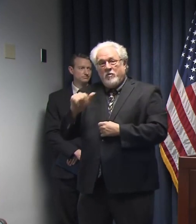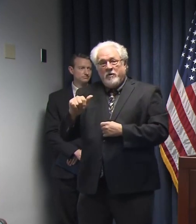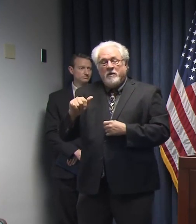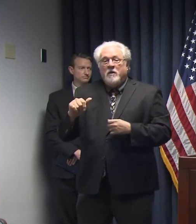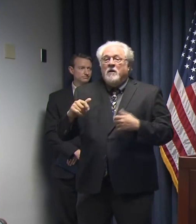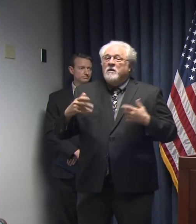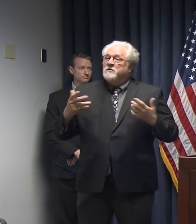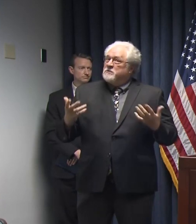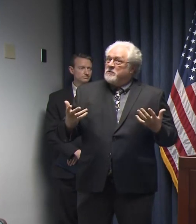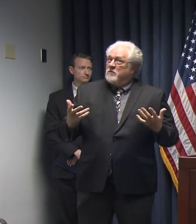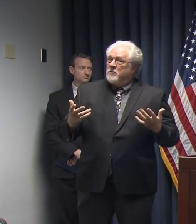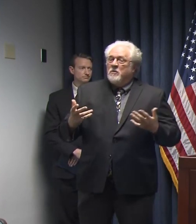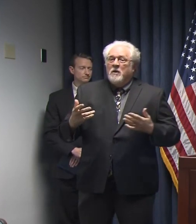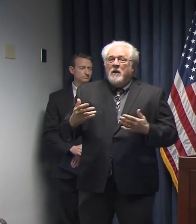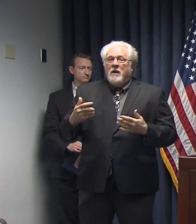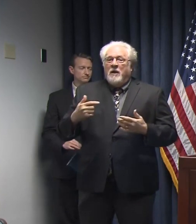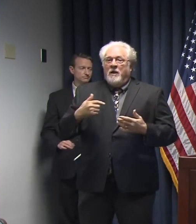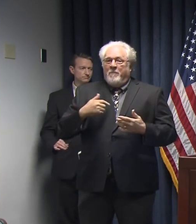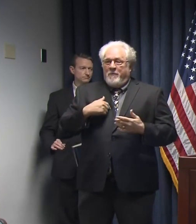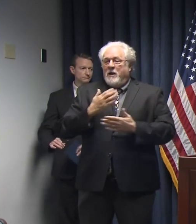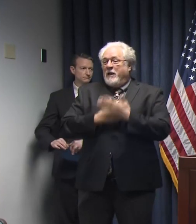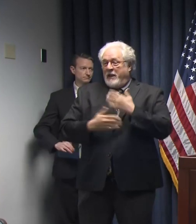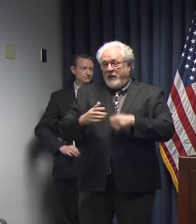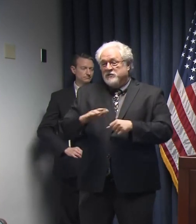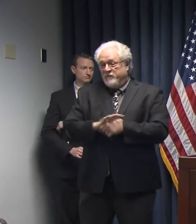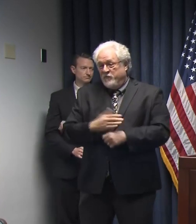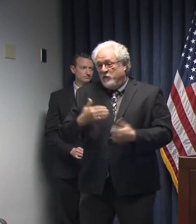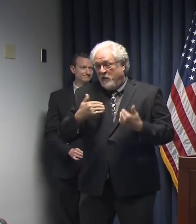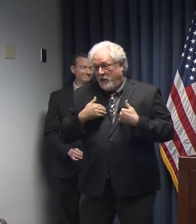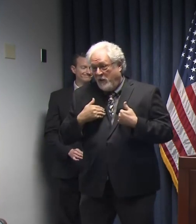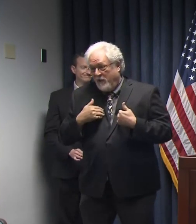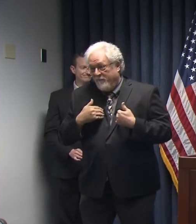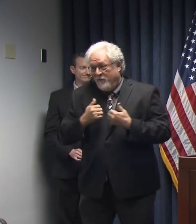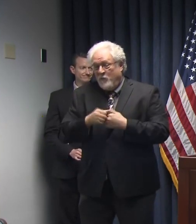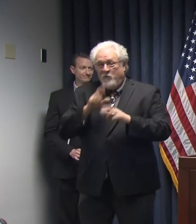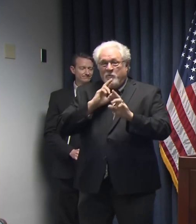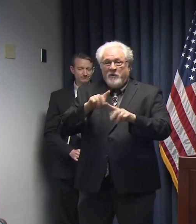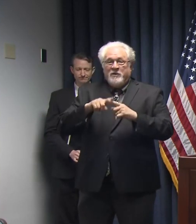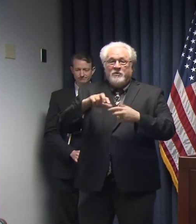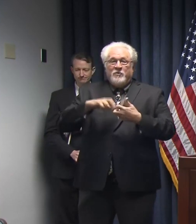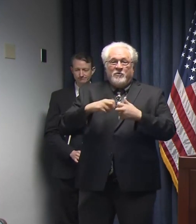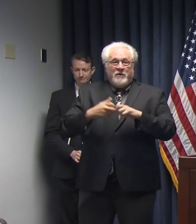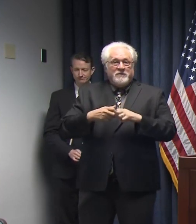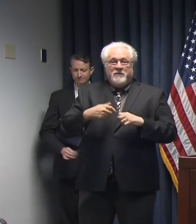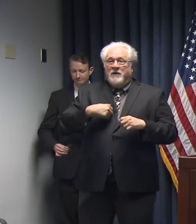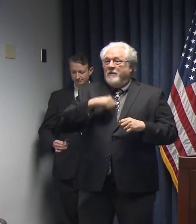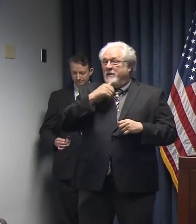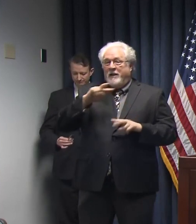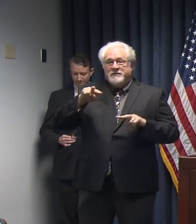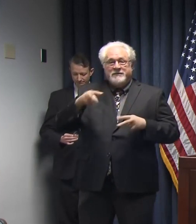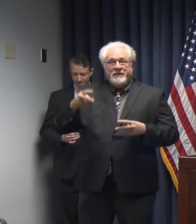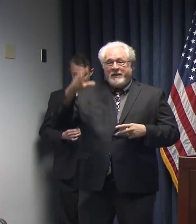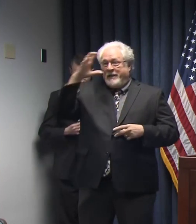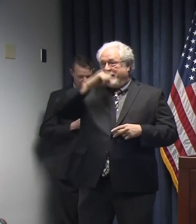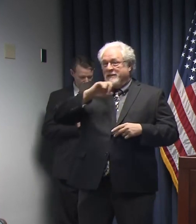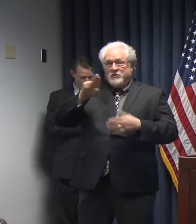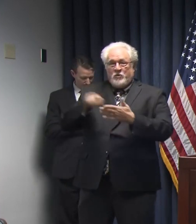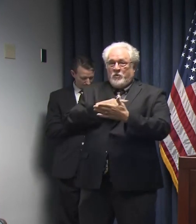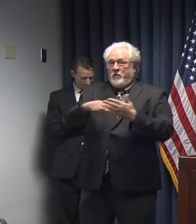So, you know, I've got my hands full here with responding to this crisis, and I'm not going to second guess or criticize